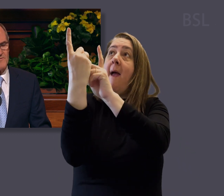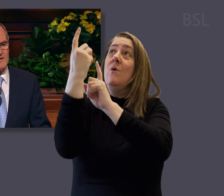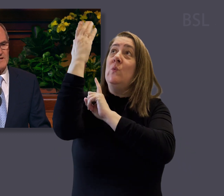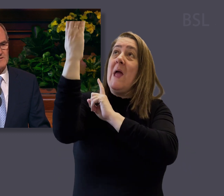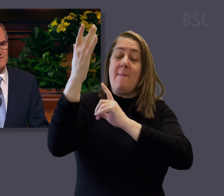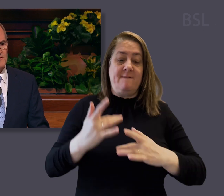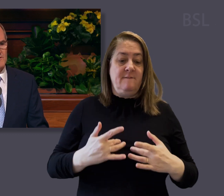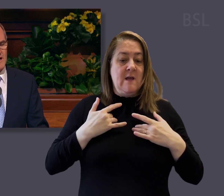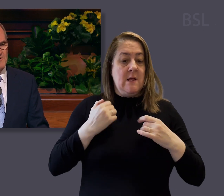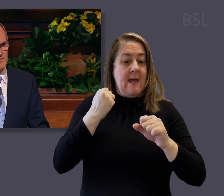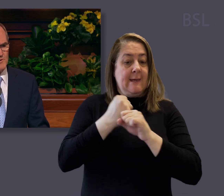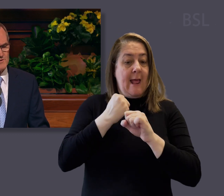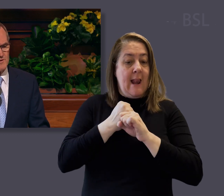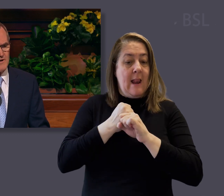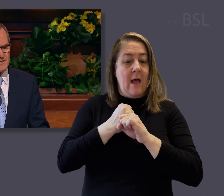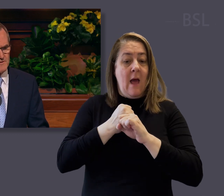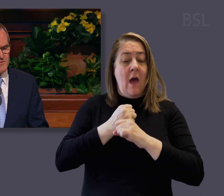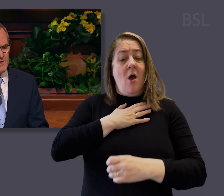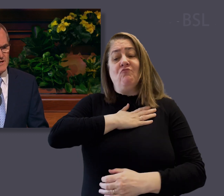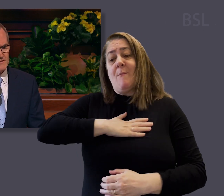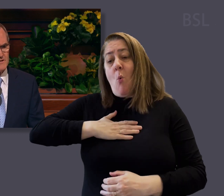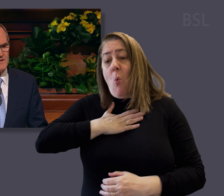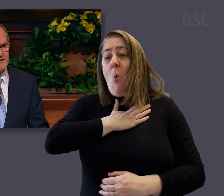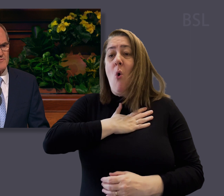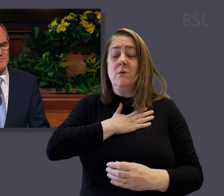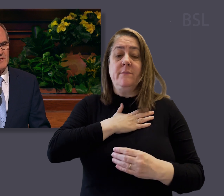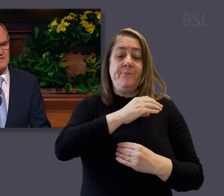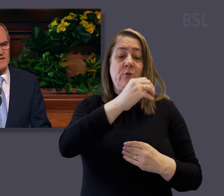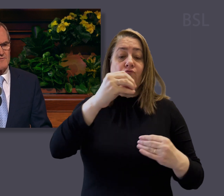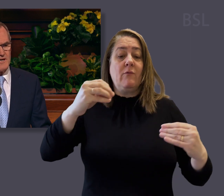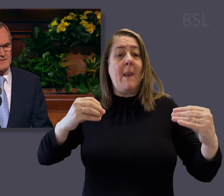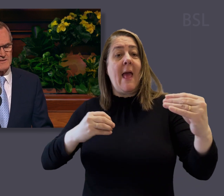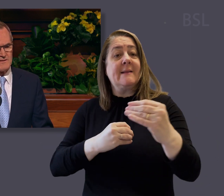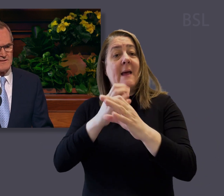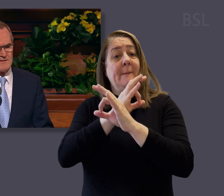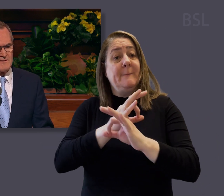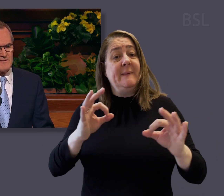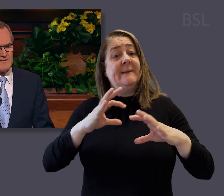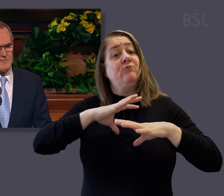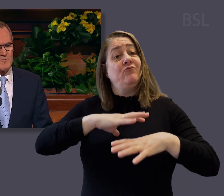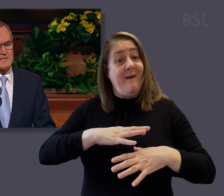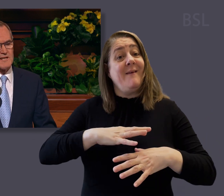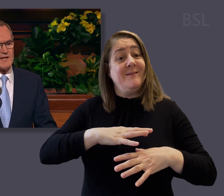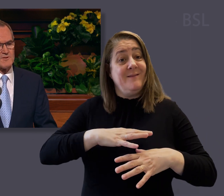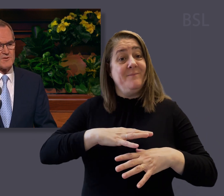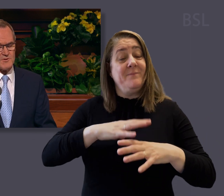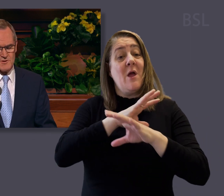feelings of guilt and remorse were gradually replaced with peace and rest. President Nelson taught,